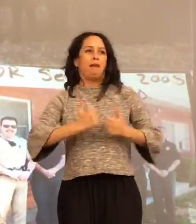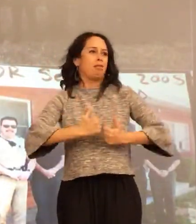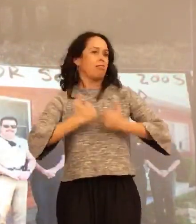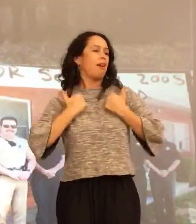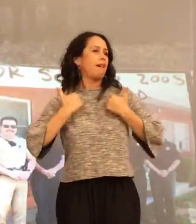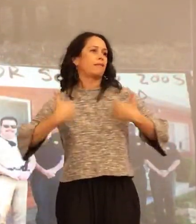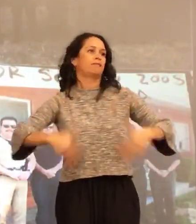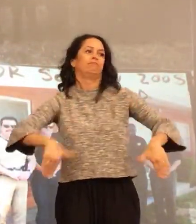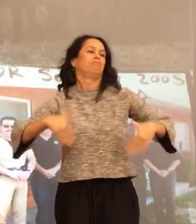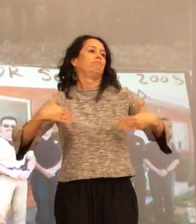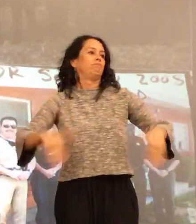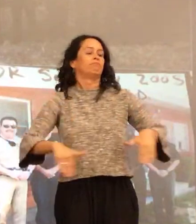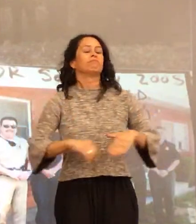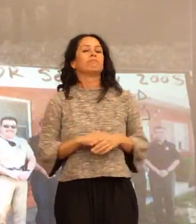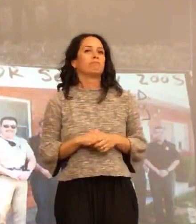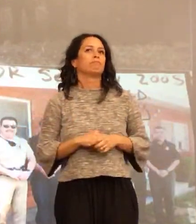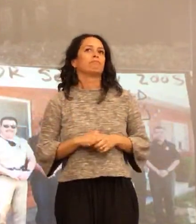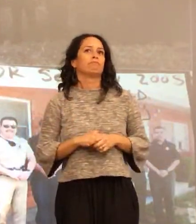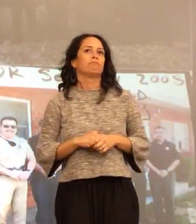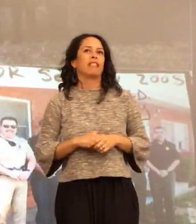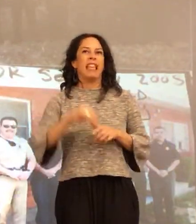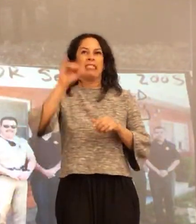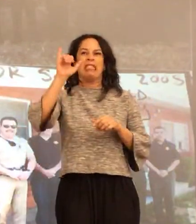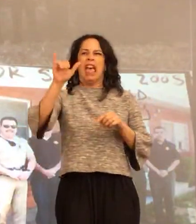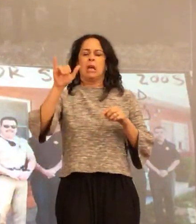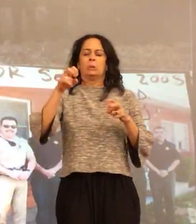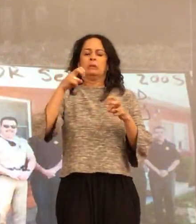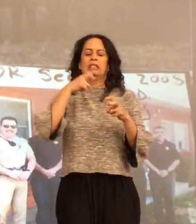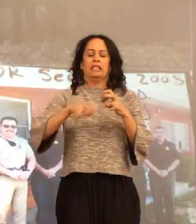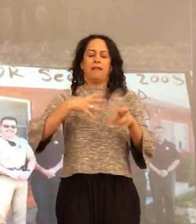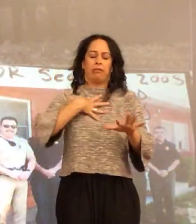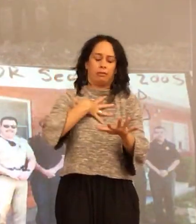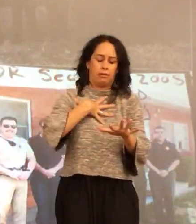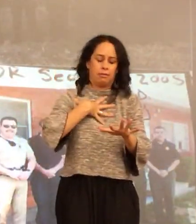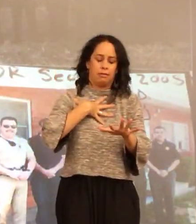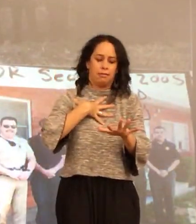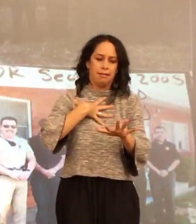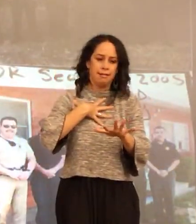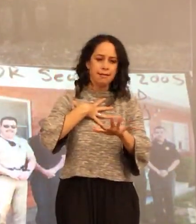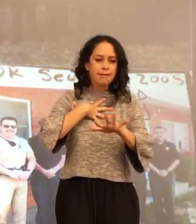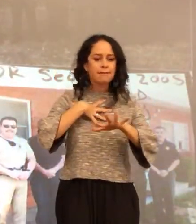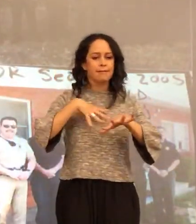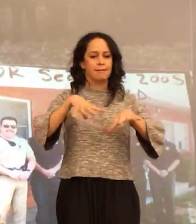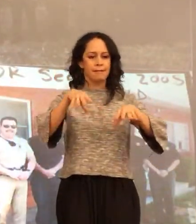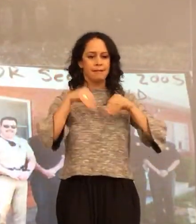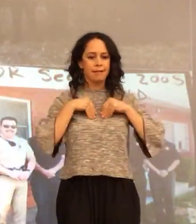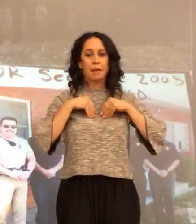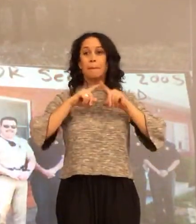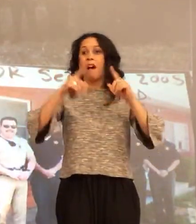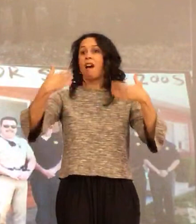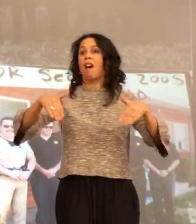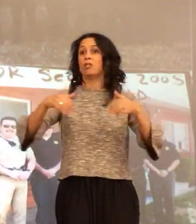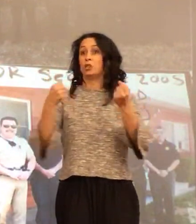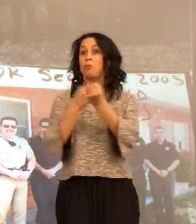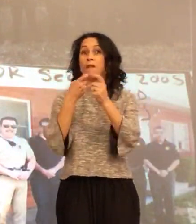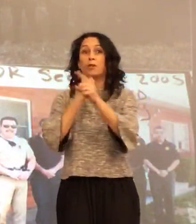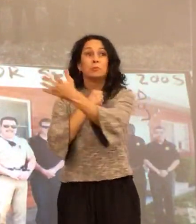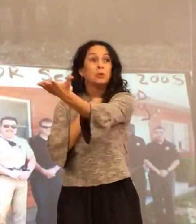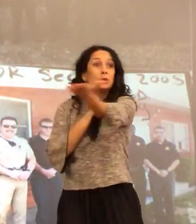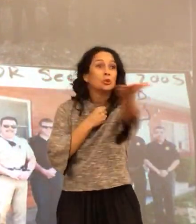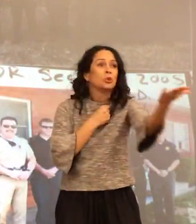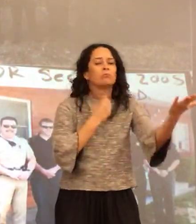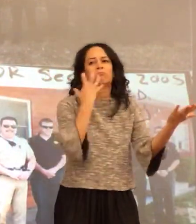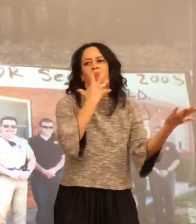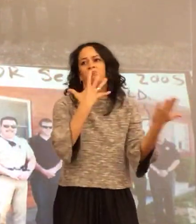it's a tough pill to swallow. But I've had a lot of support from you guys. And that's really been